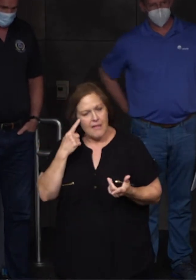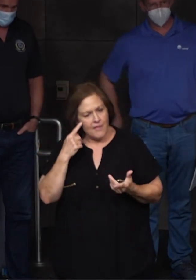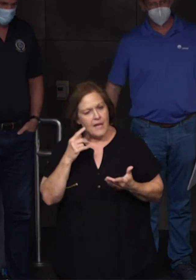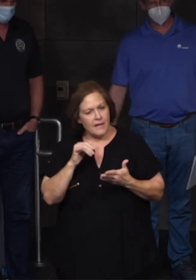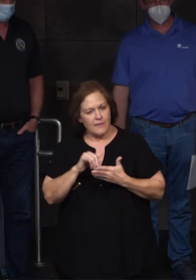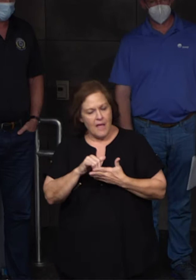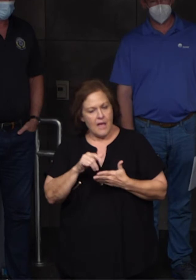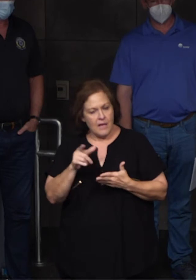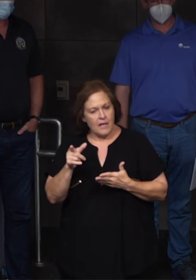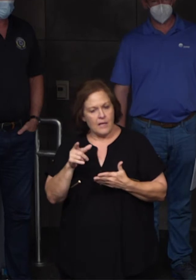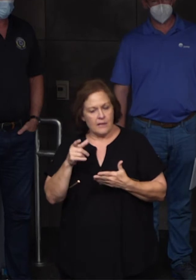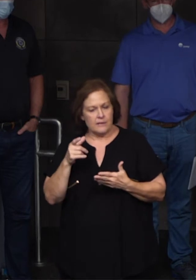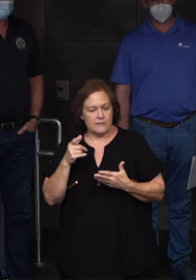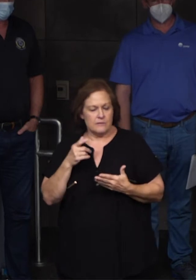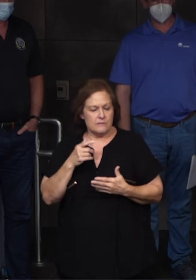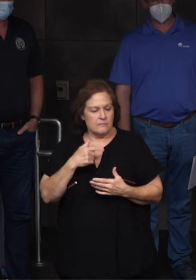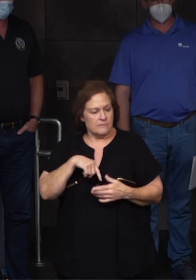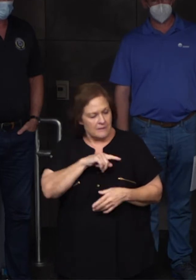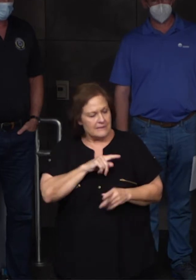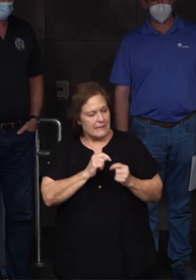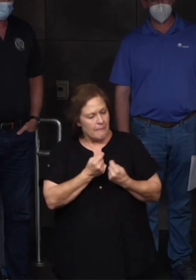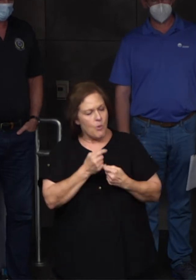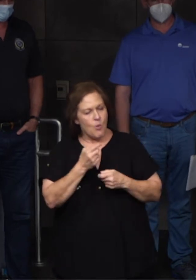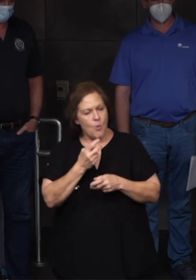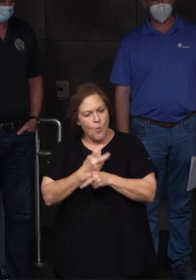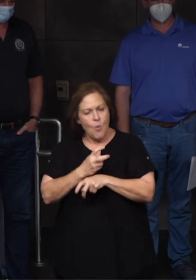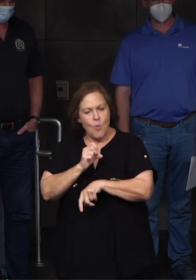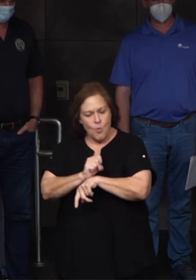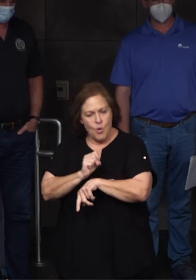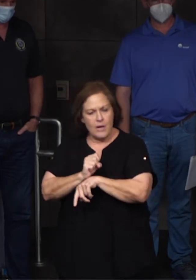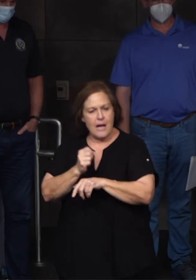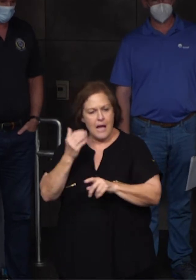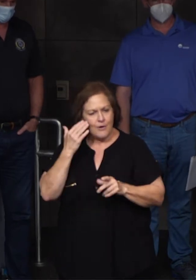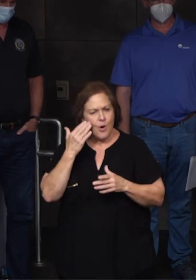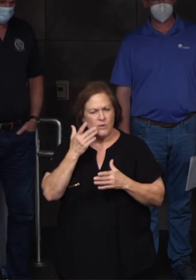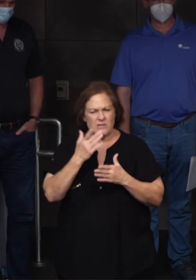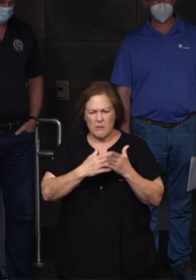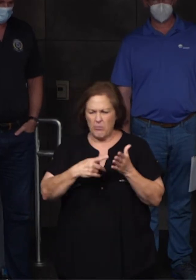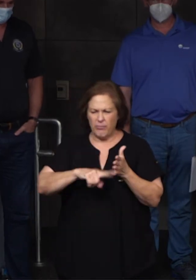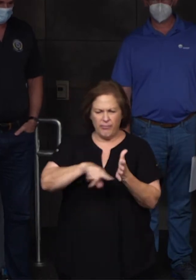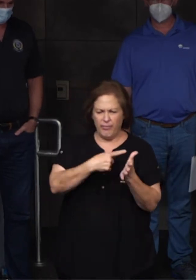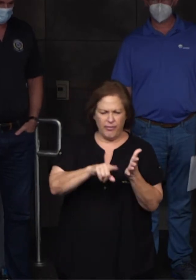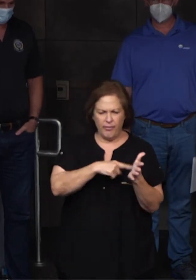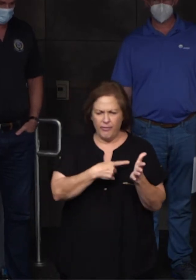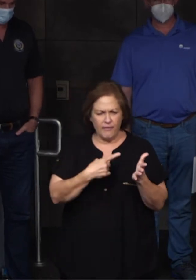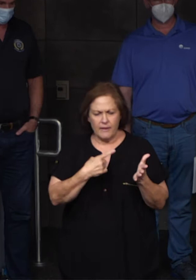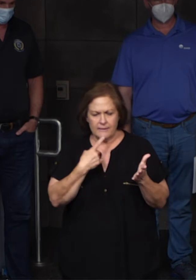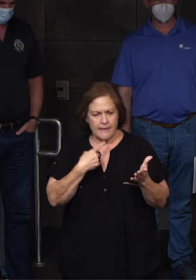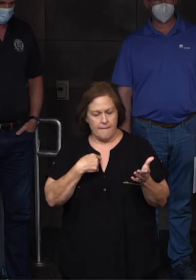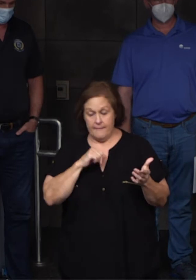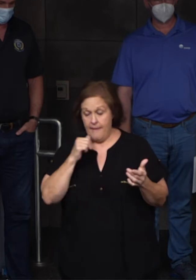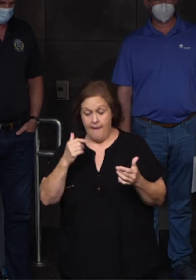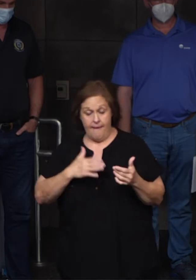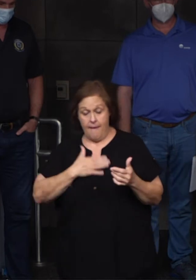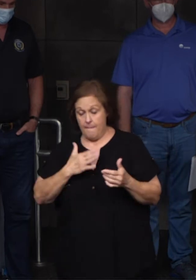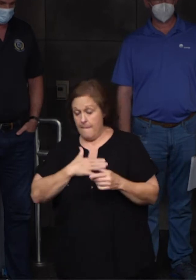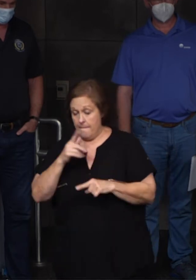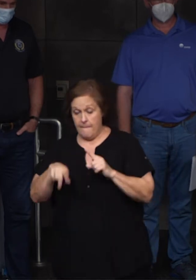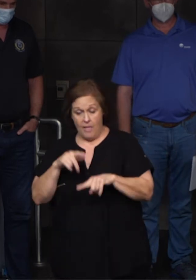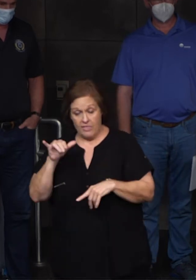long way to our teams who are just really working hard. And I know people are I heard some criticism on the radio today and I was not happy to hear it because